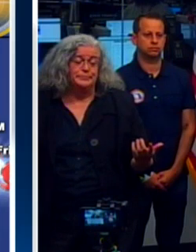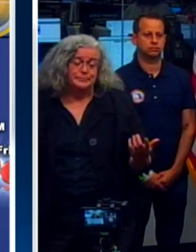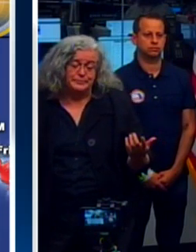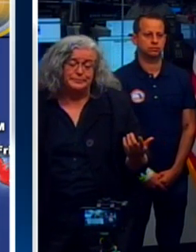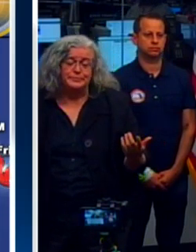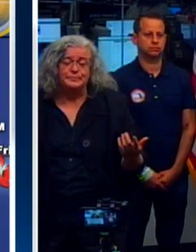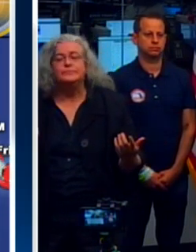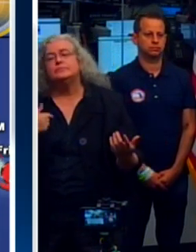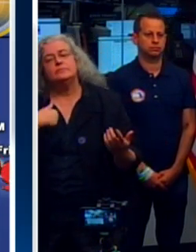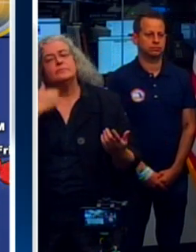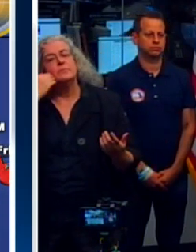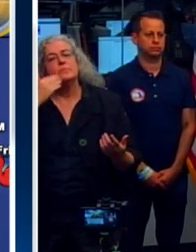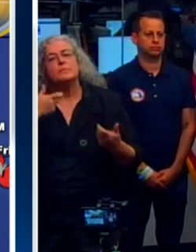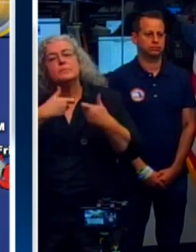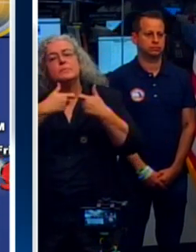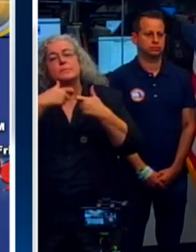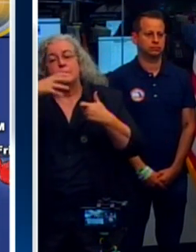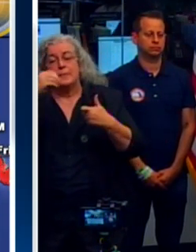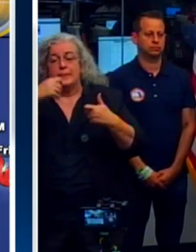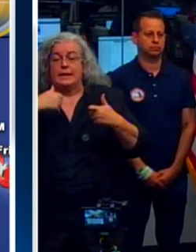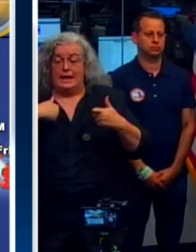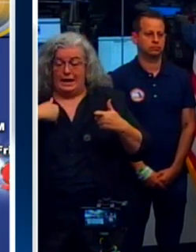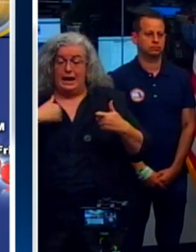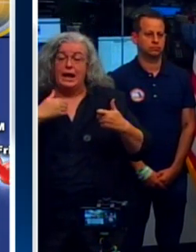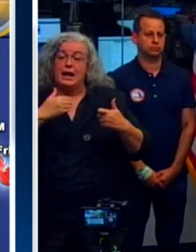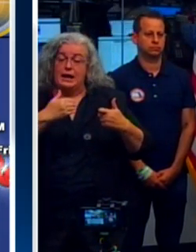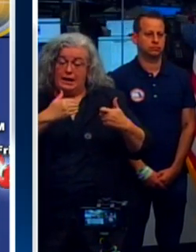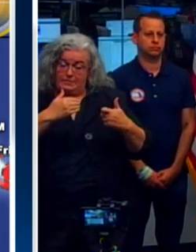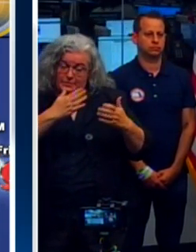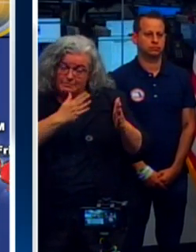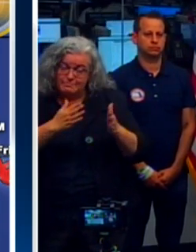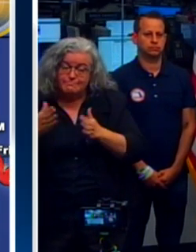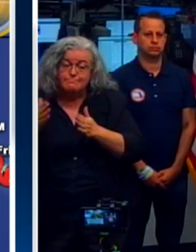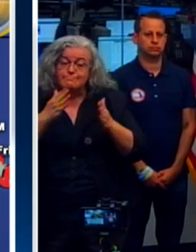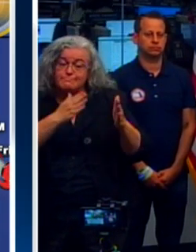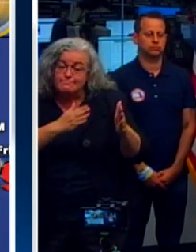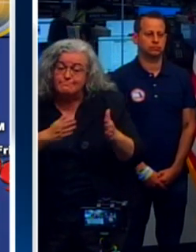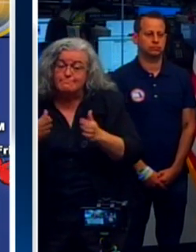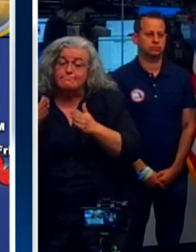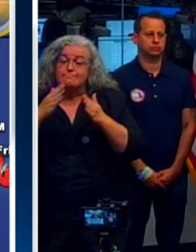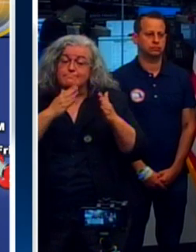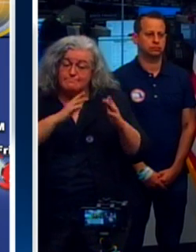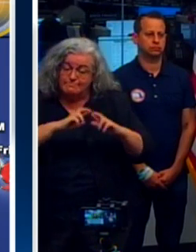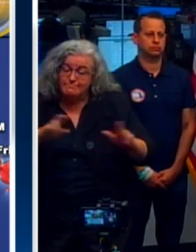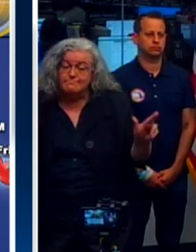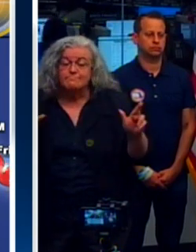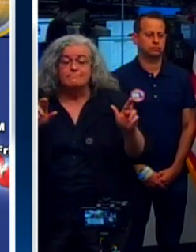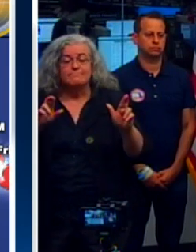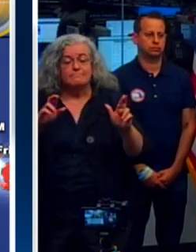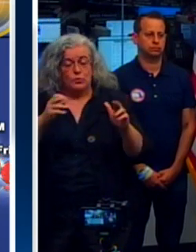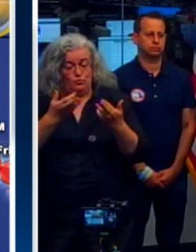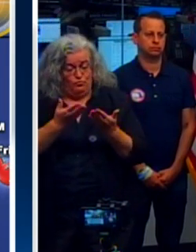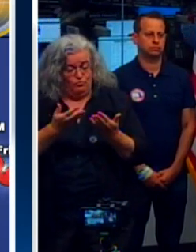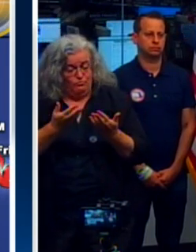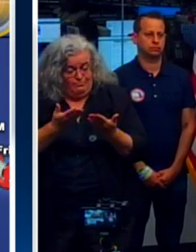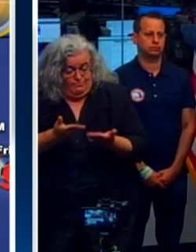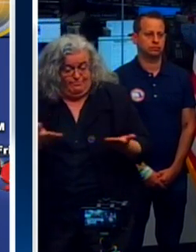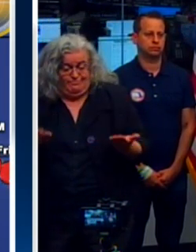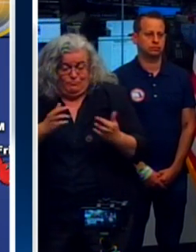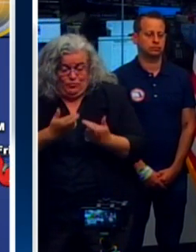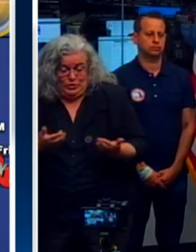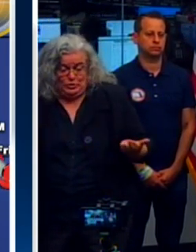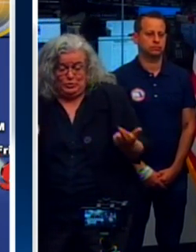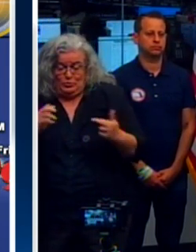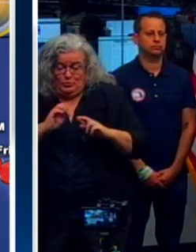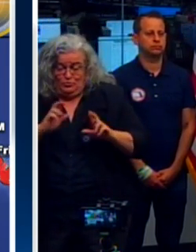utilities have plans. They are executing those plans. Resources are being brought to bear. And I think